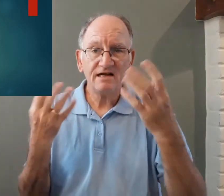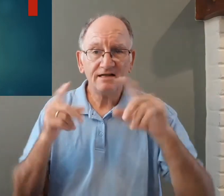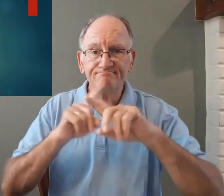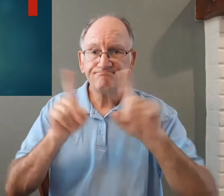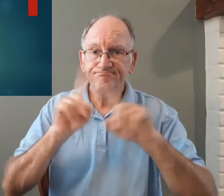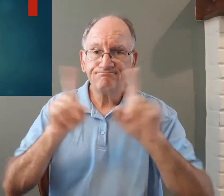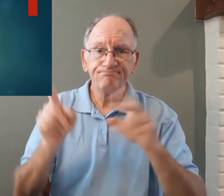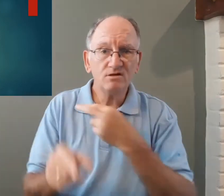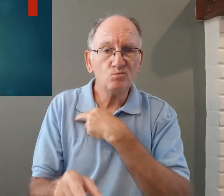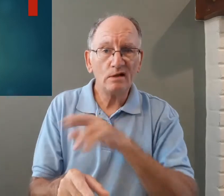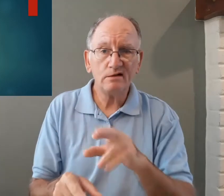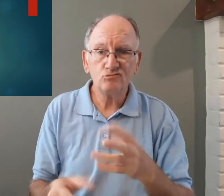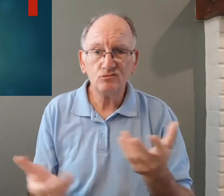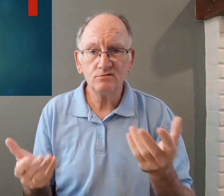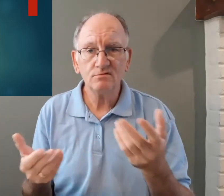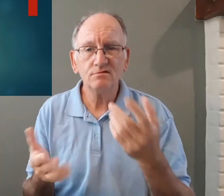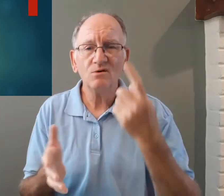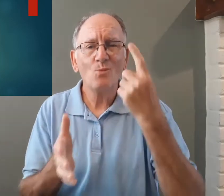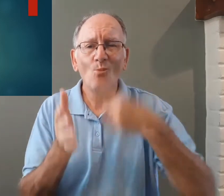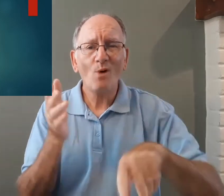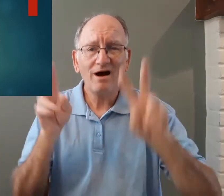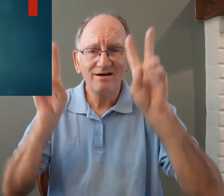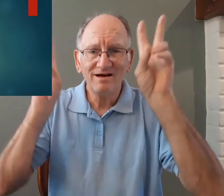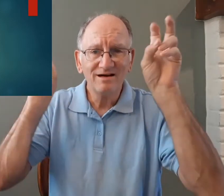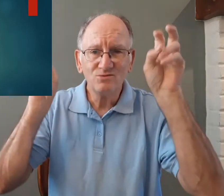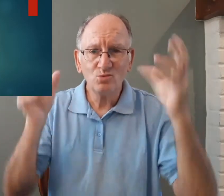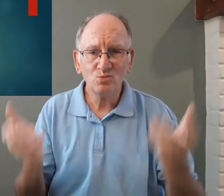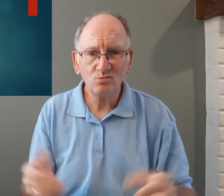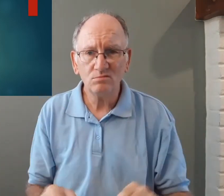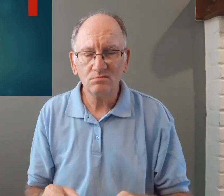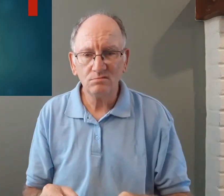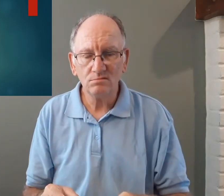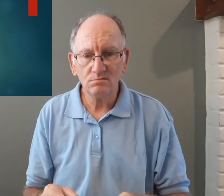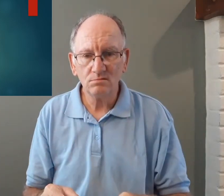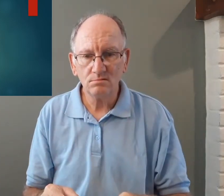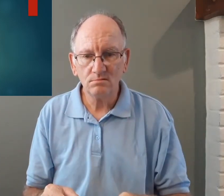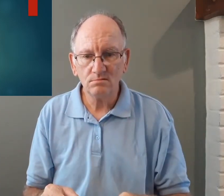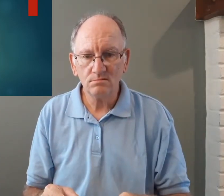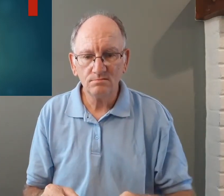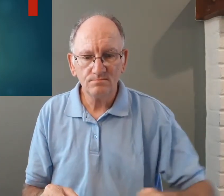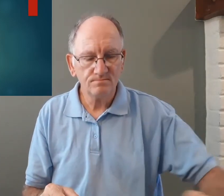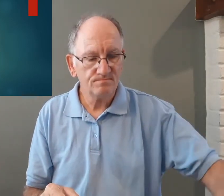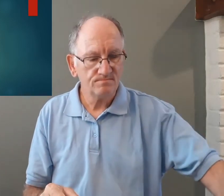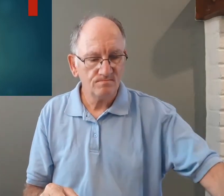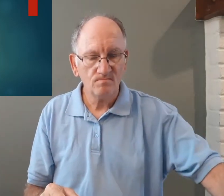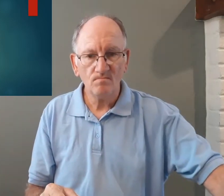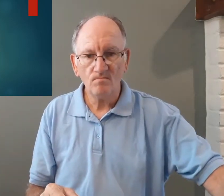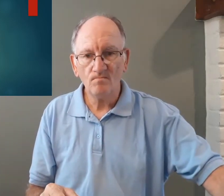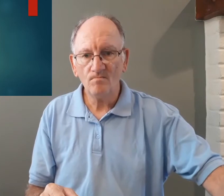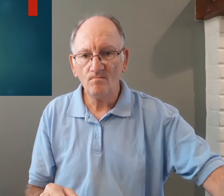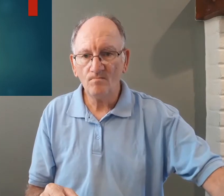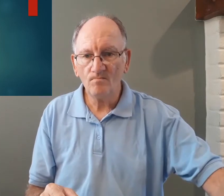there's so many different religions out there so what is the